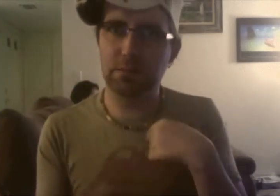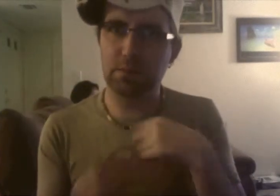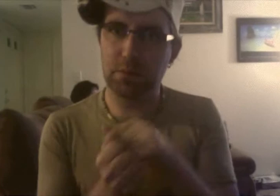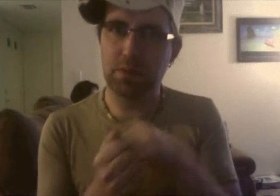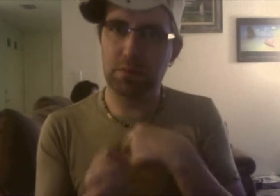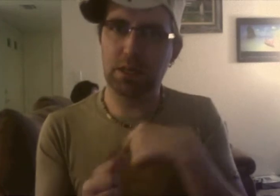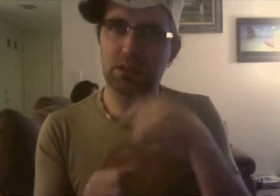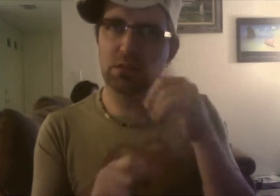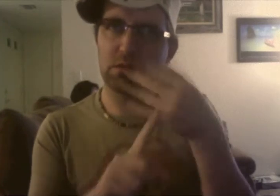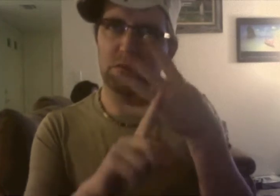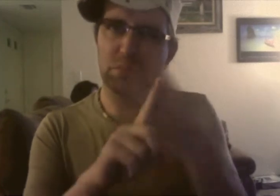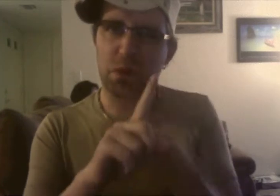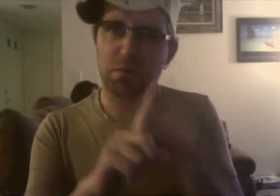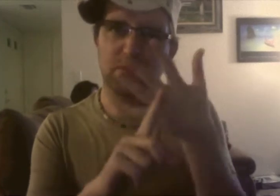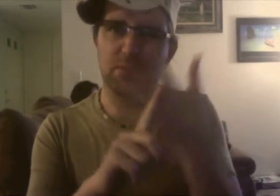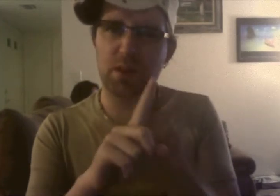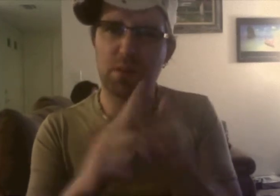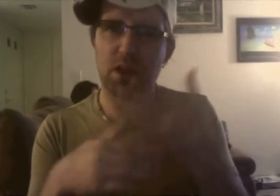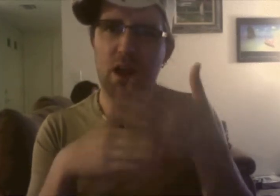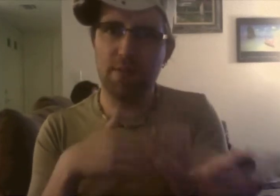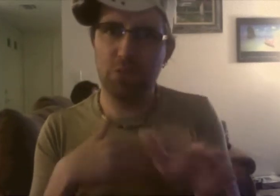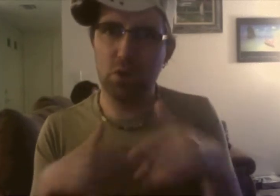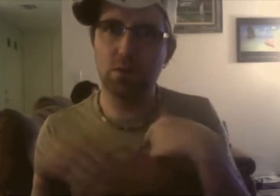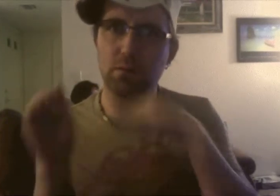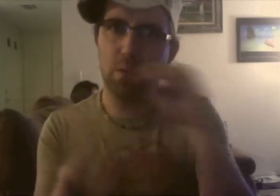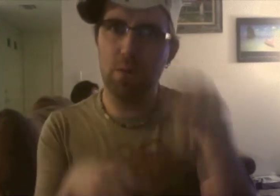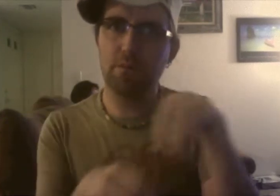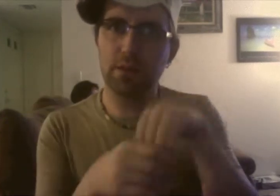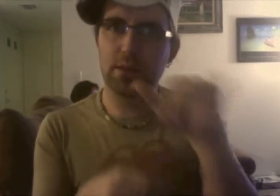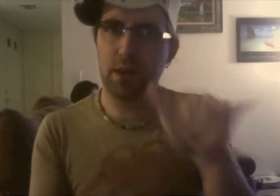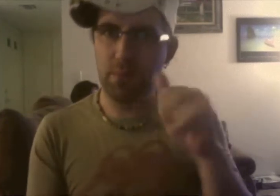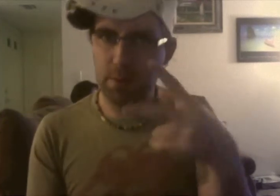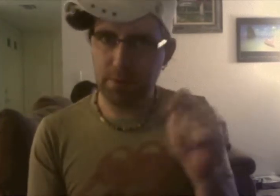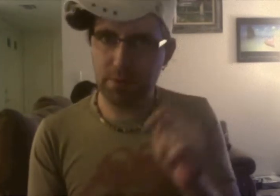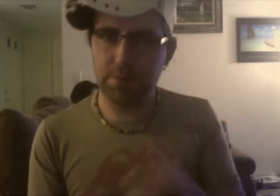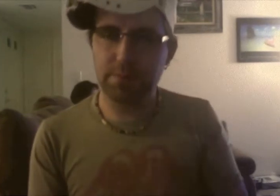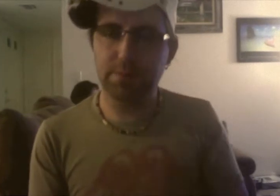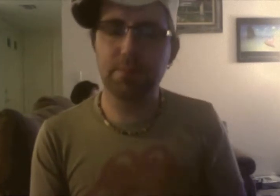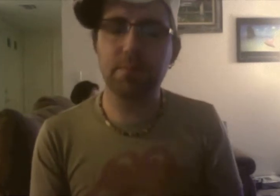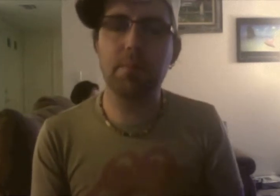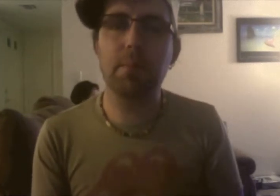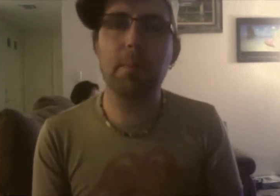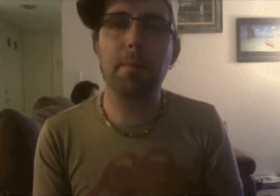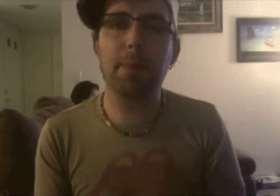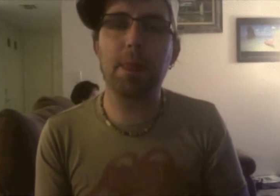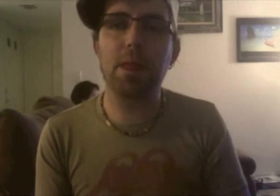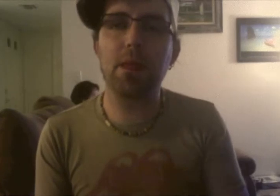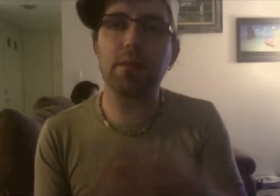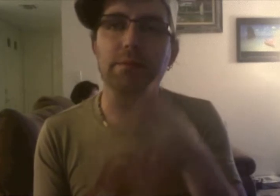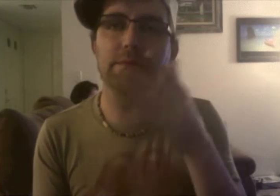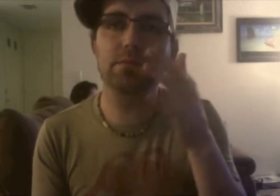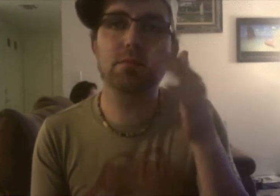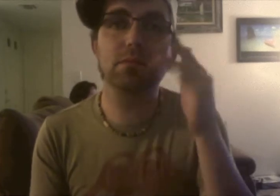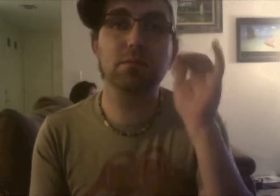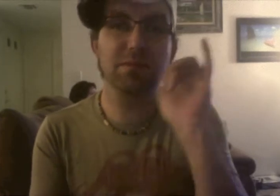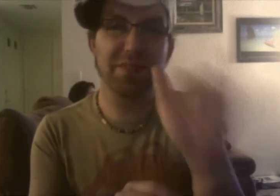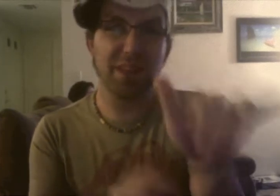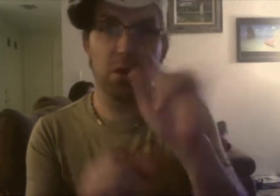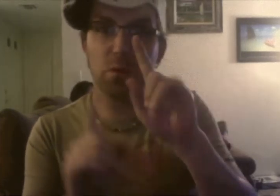tablet, or smartphone for this $4.99 online. Let's go to the Xfinity Stream Hits folder and choose a title to watch now